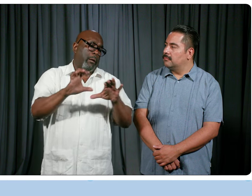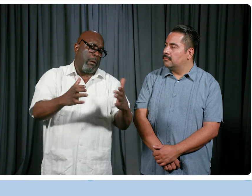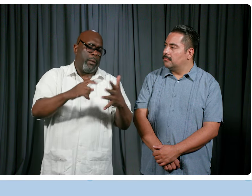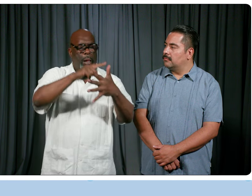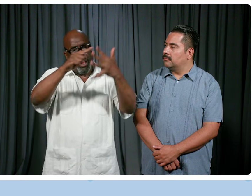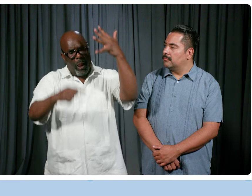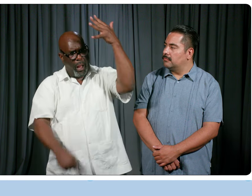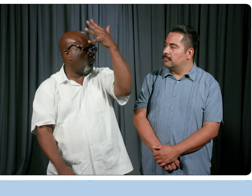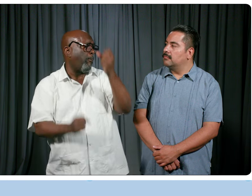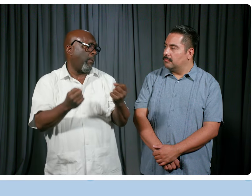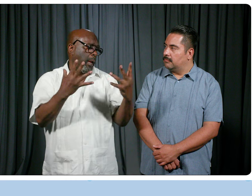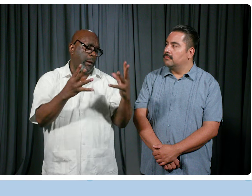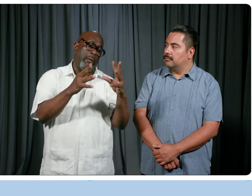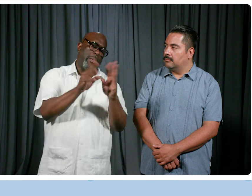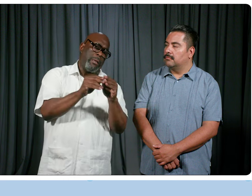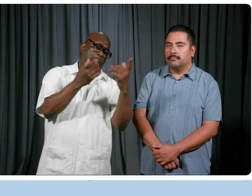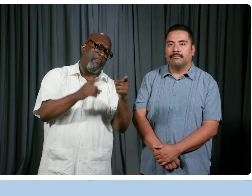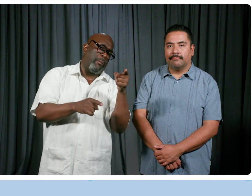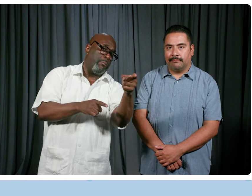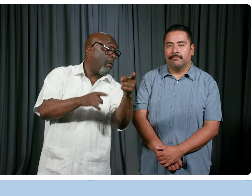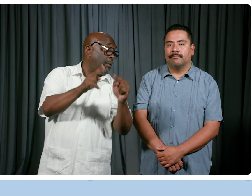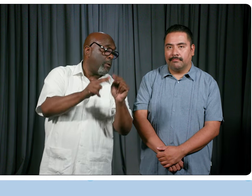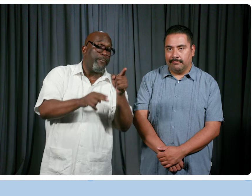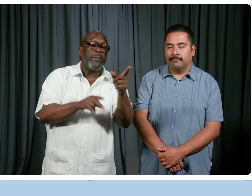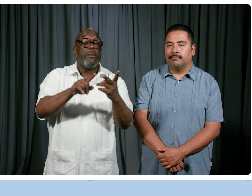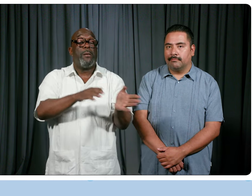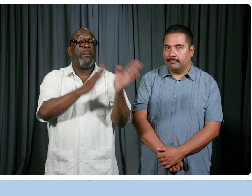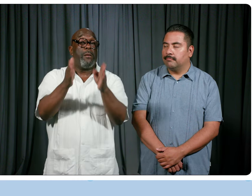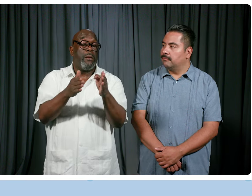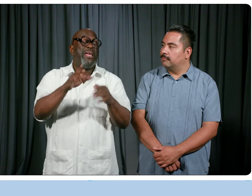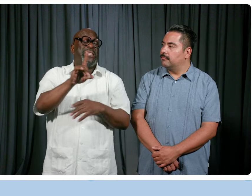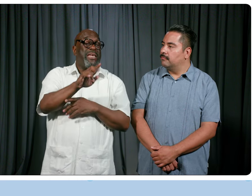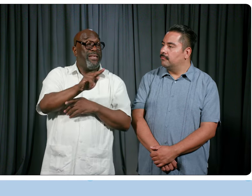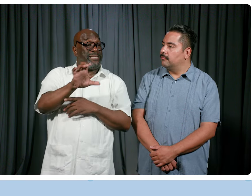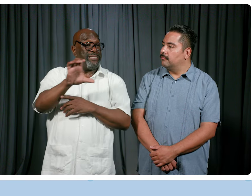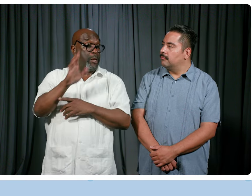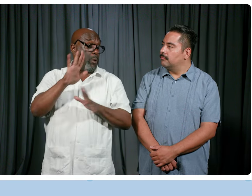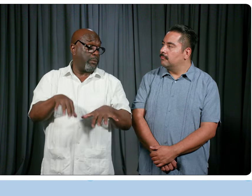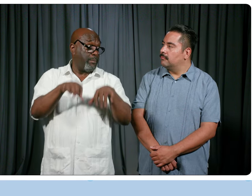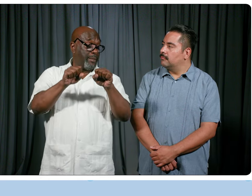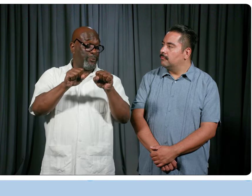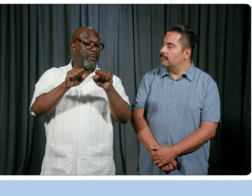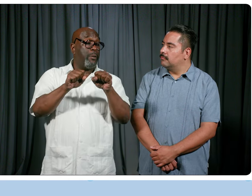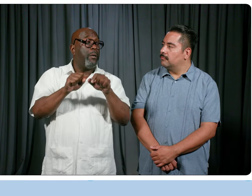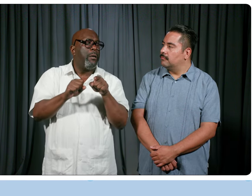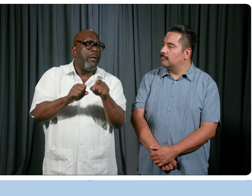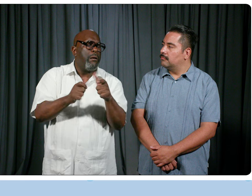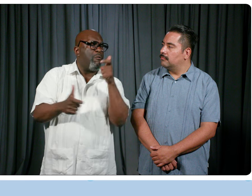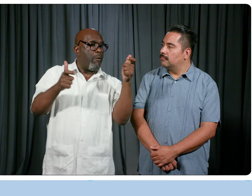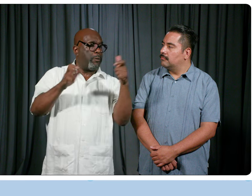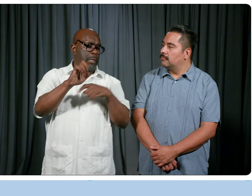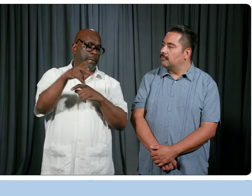caucus meetings will take place at that venue. Then we also have the DNCC is sponsoring a large expo in